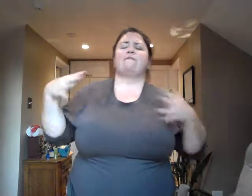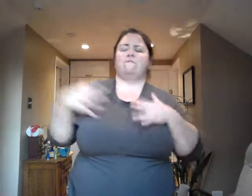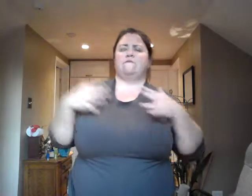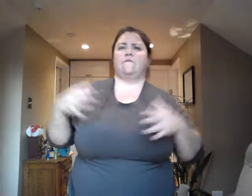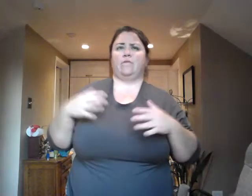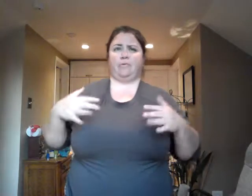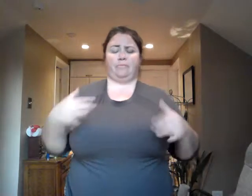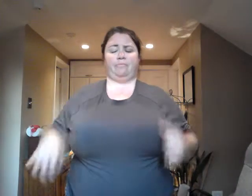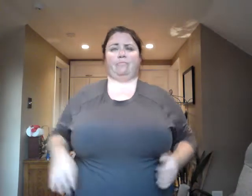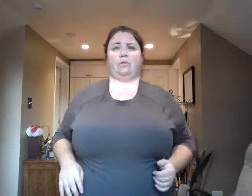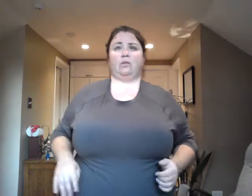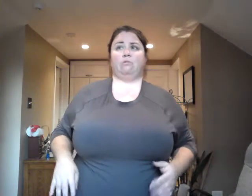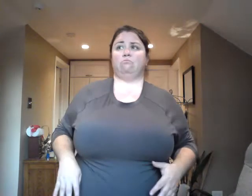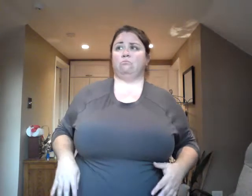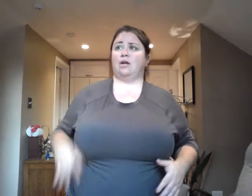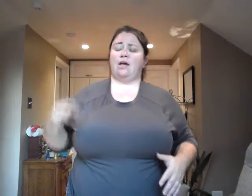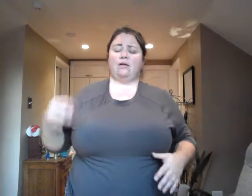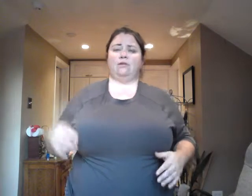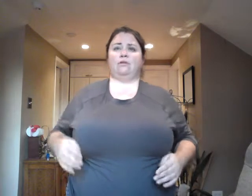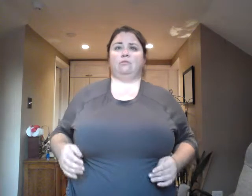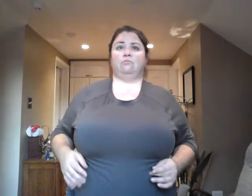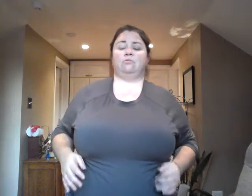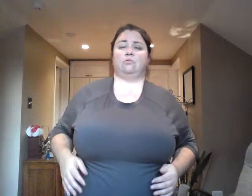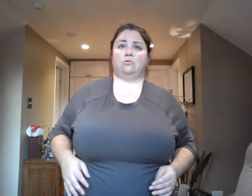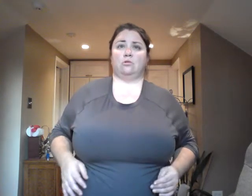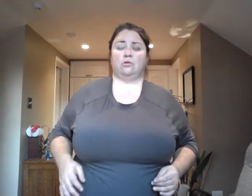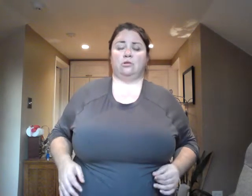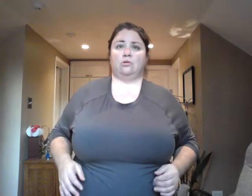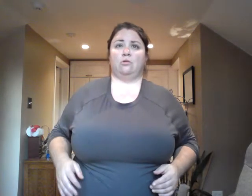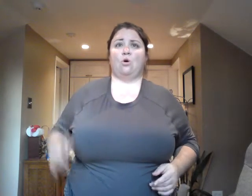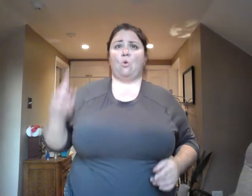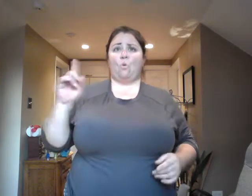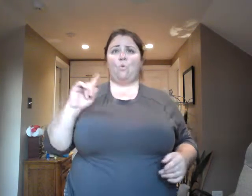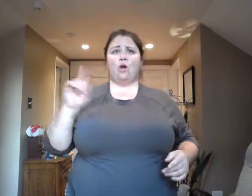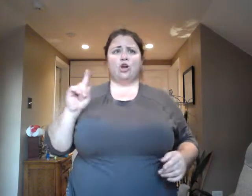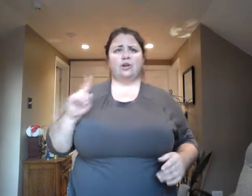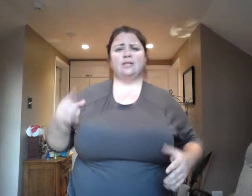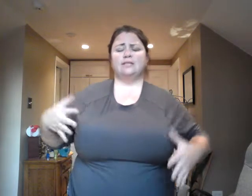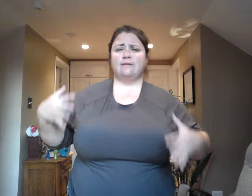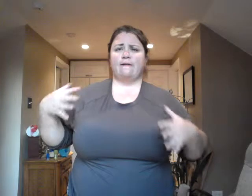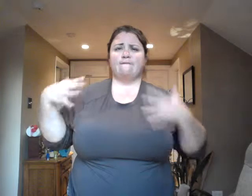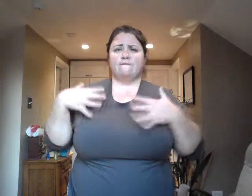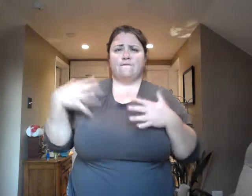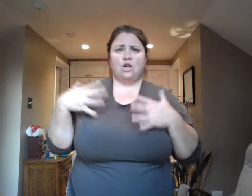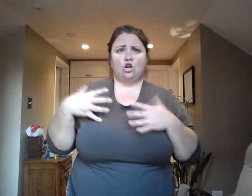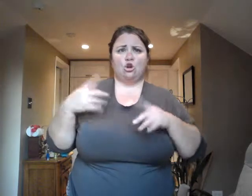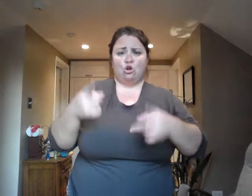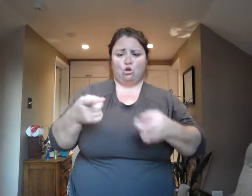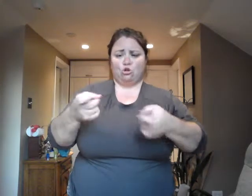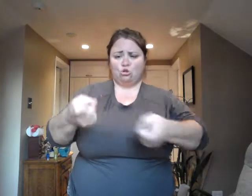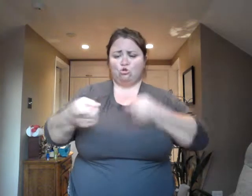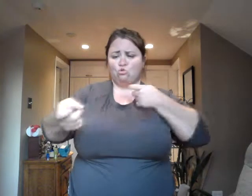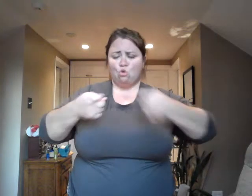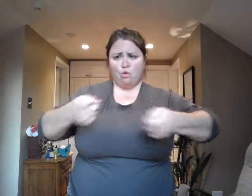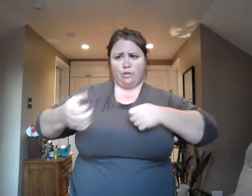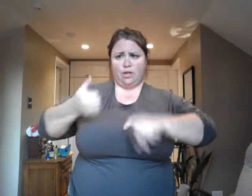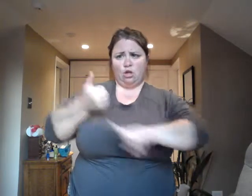our lives. Think about it. Where is fear controlling you right now? We